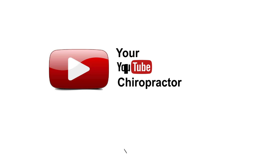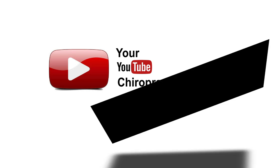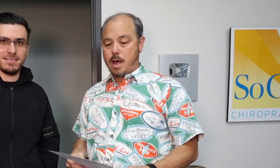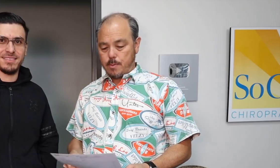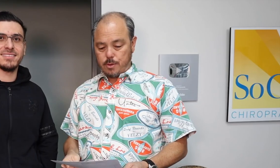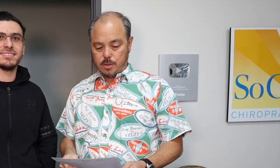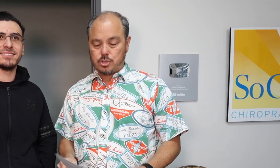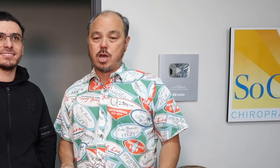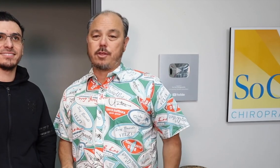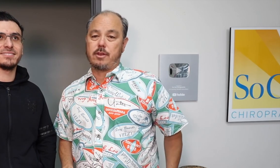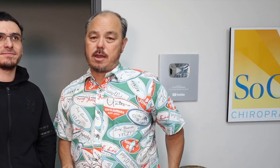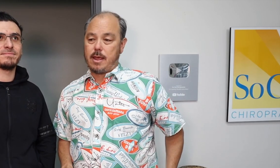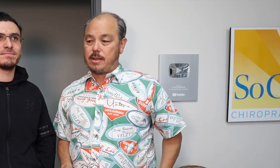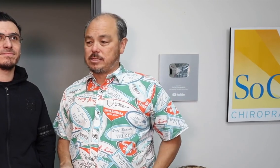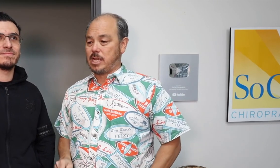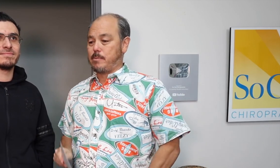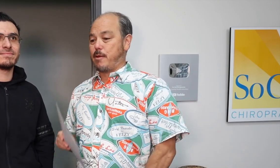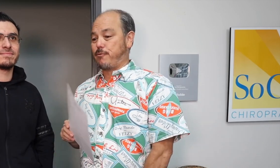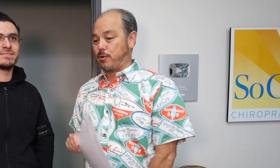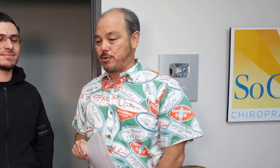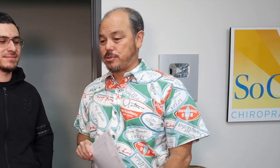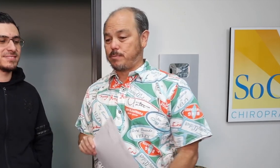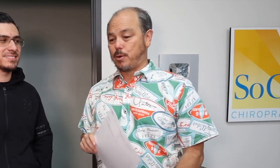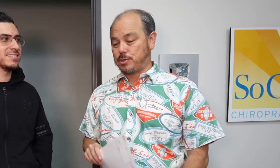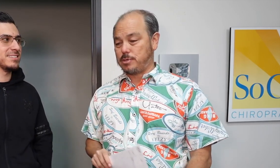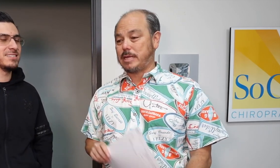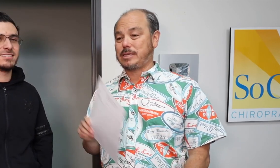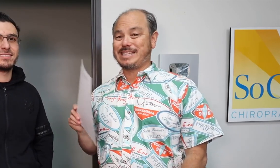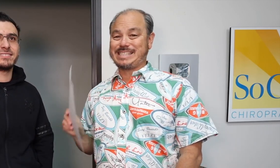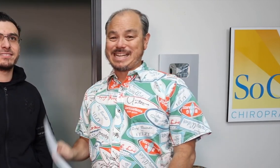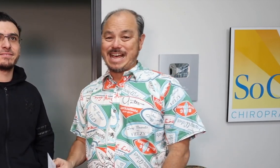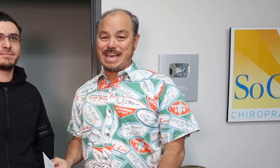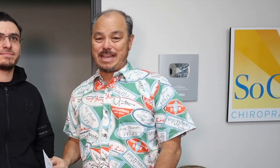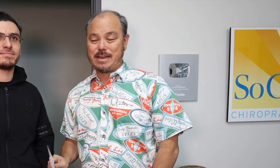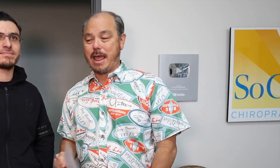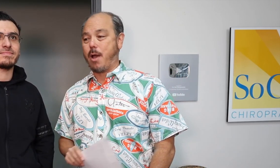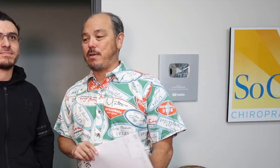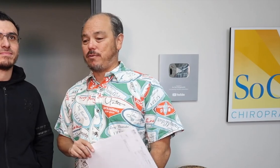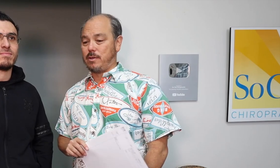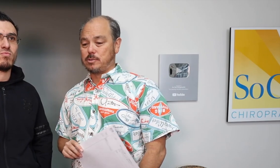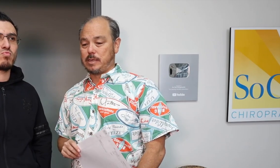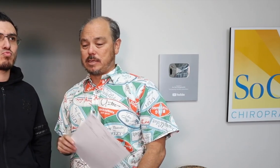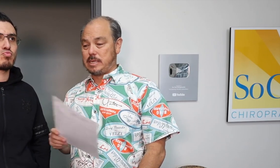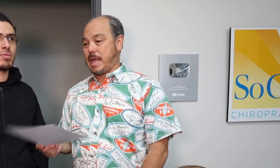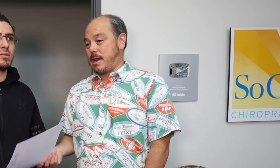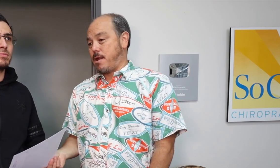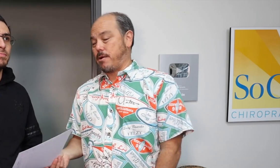I'm with Jonathan today. This is going to be my first person that's going to sign how he feels because he can't hear.